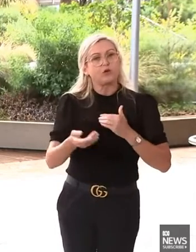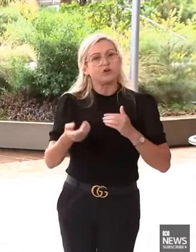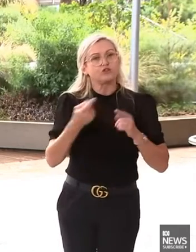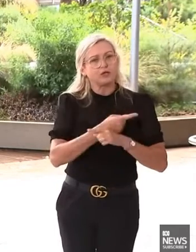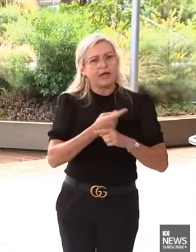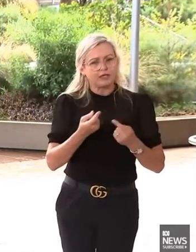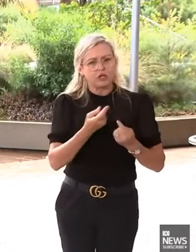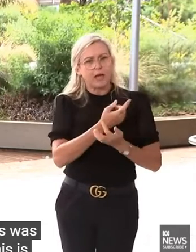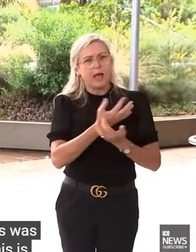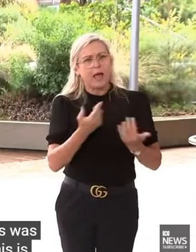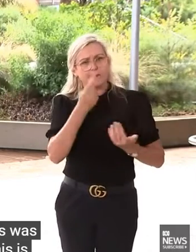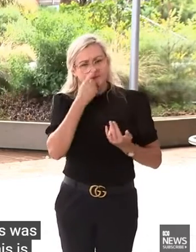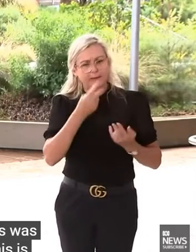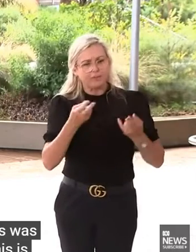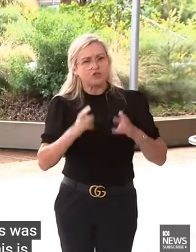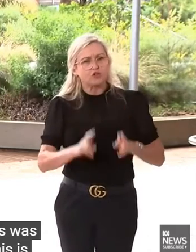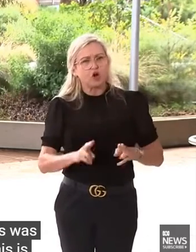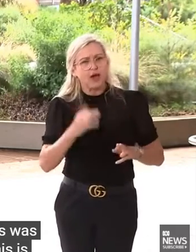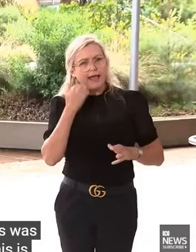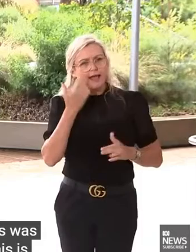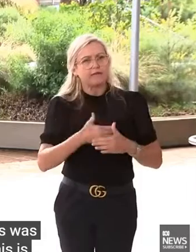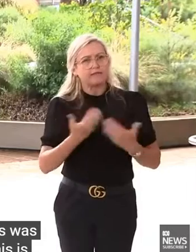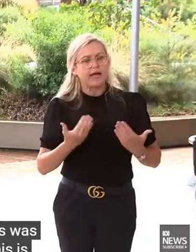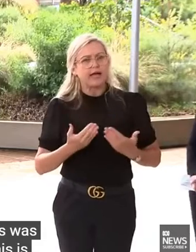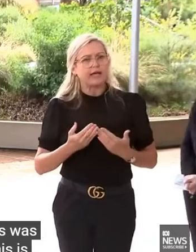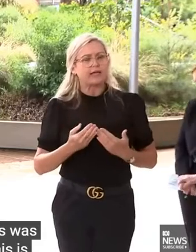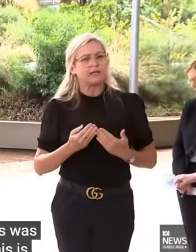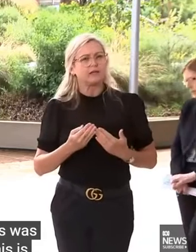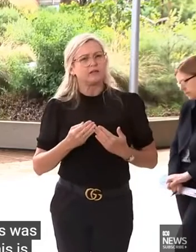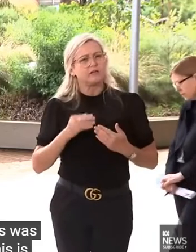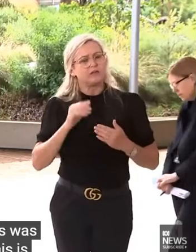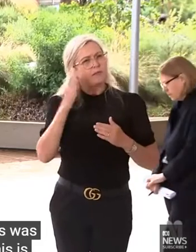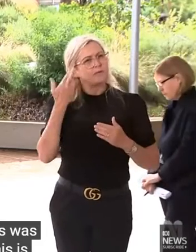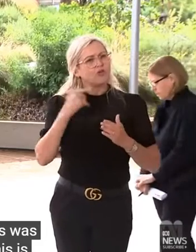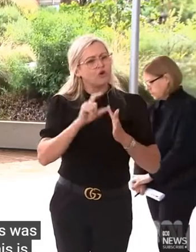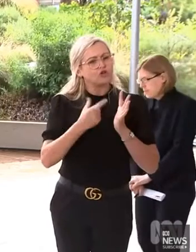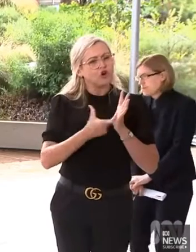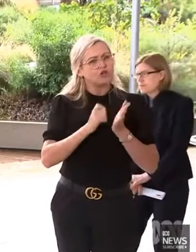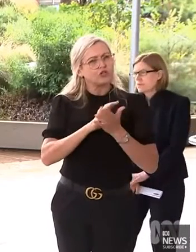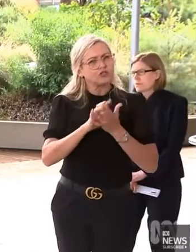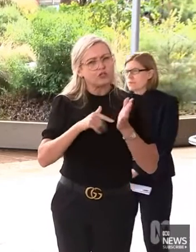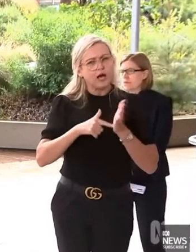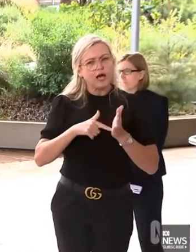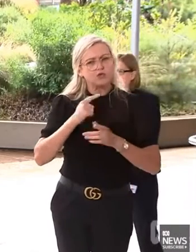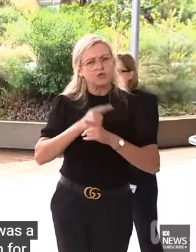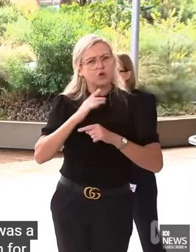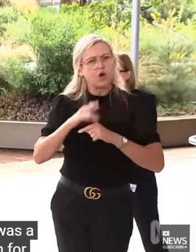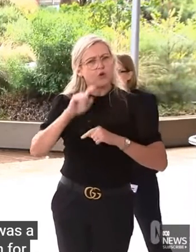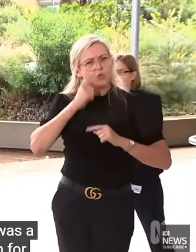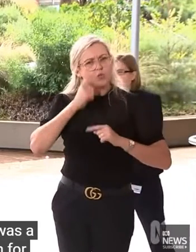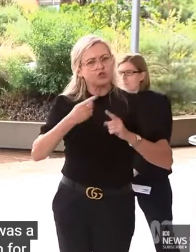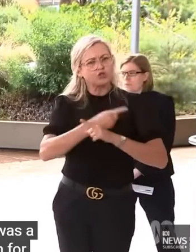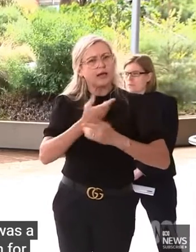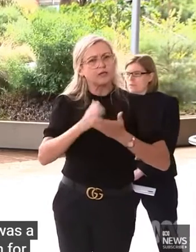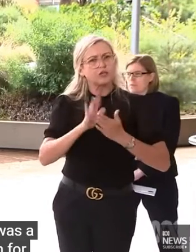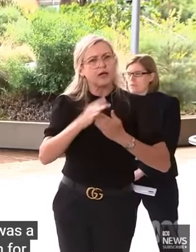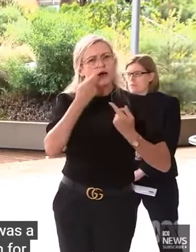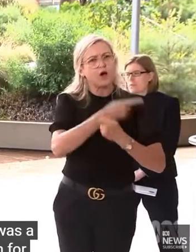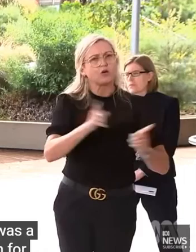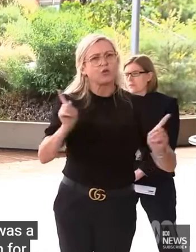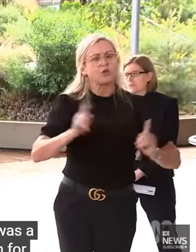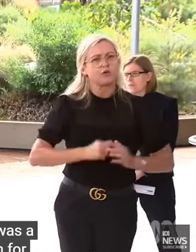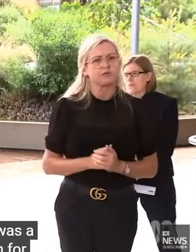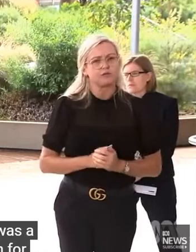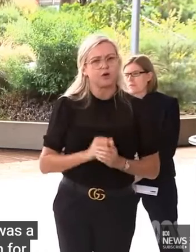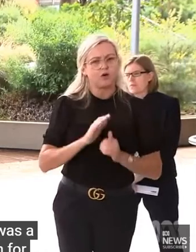today? No, no. Now what she was explaining, and this is... I emphasise this was a recommendation from Dr